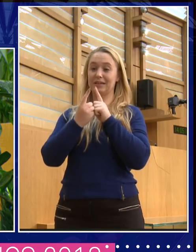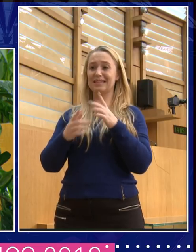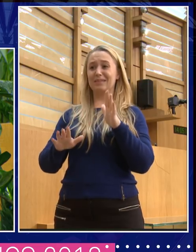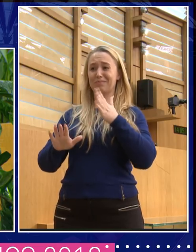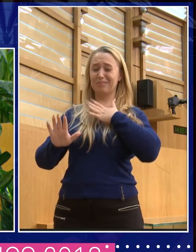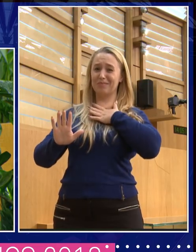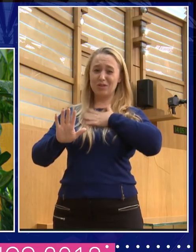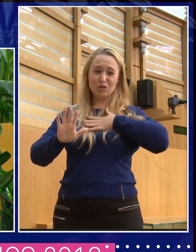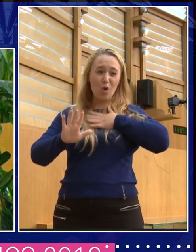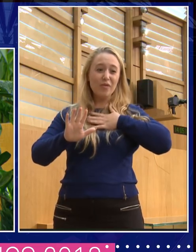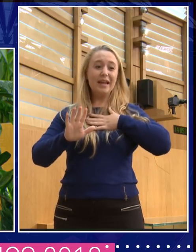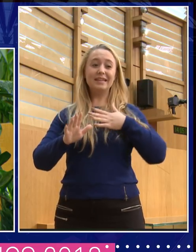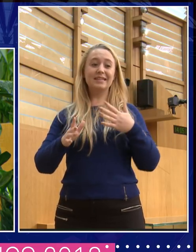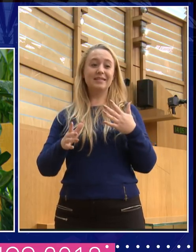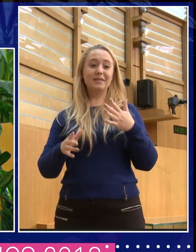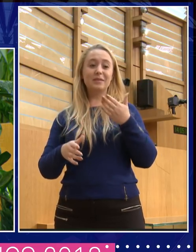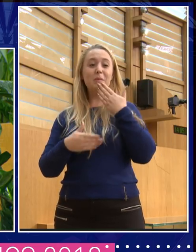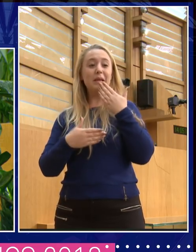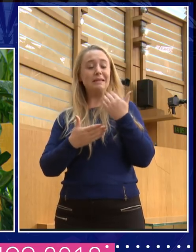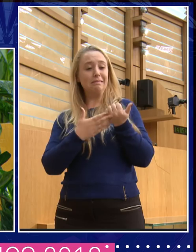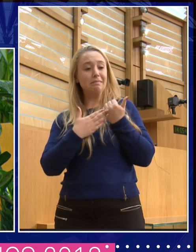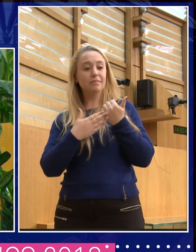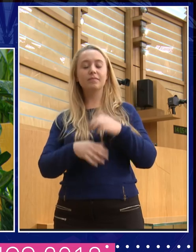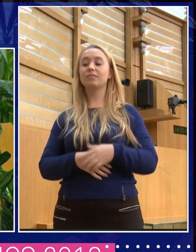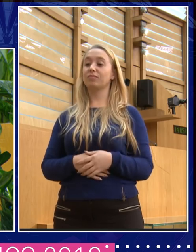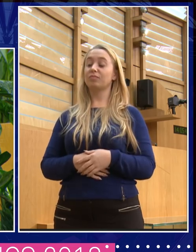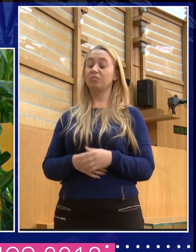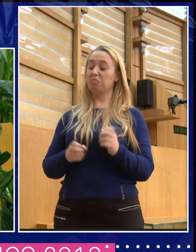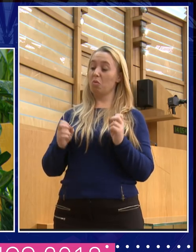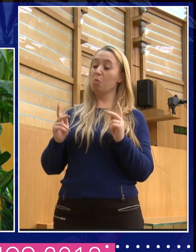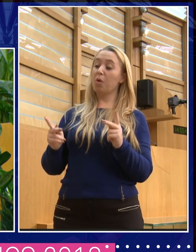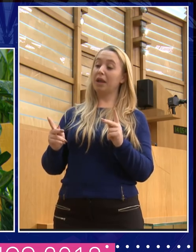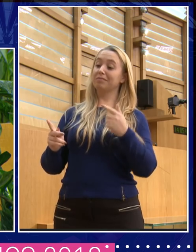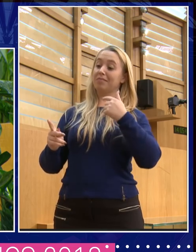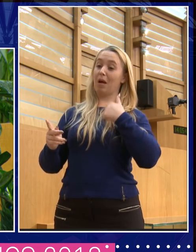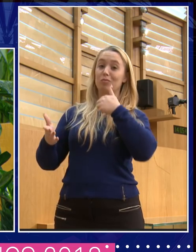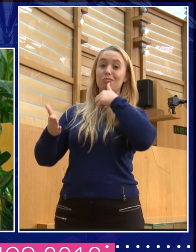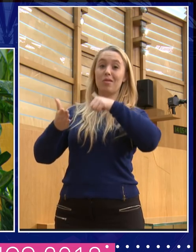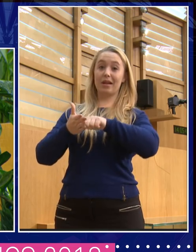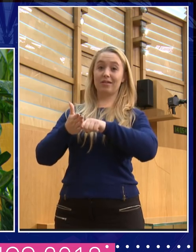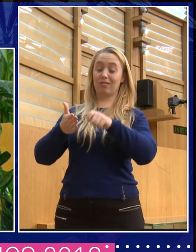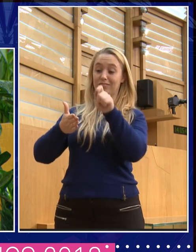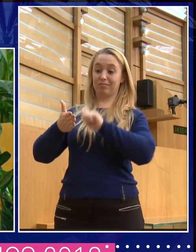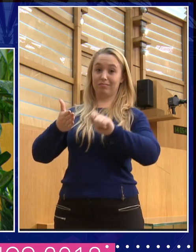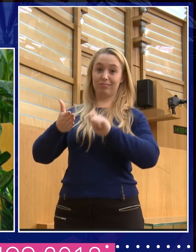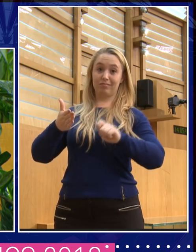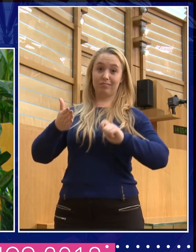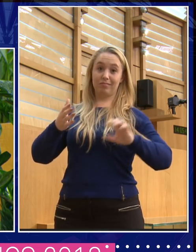the only person who can tell these people that you apologised, as far as I'm concerned, it is